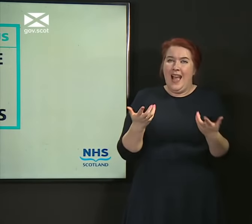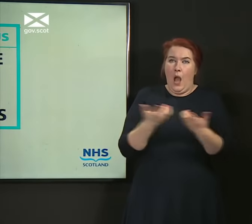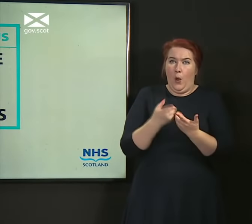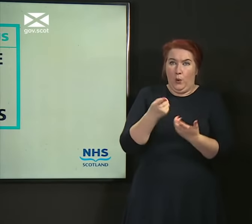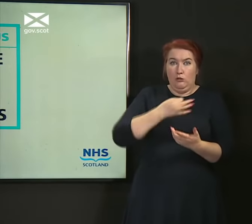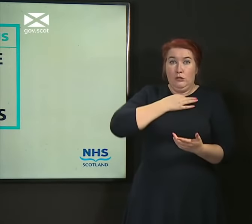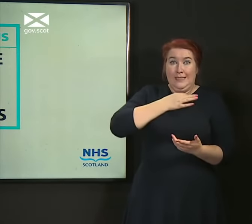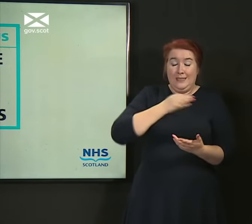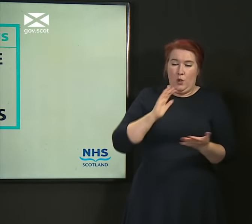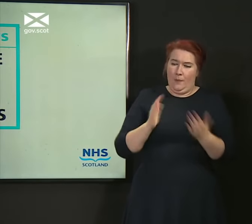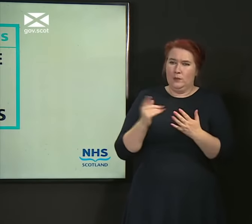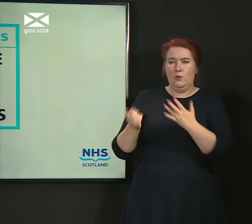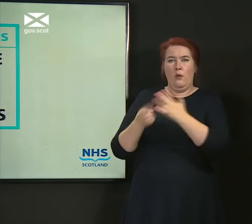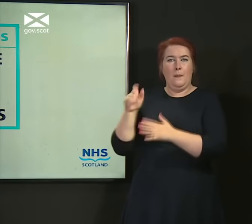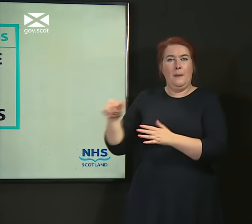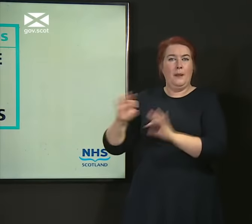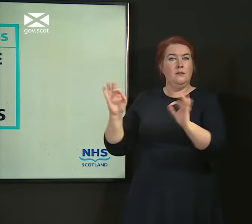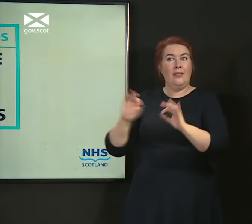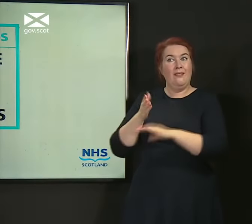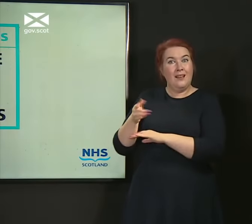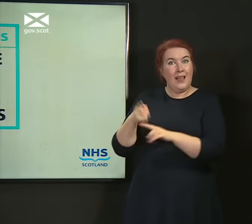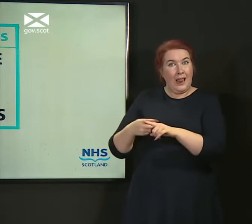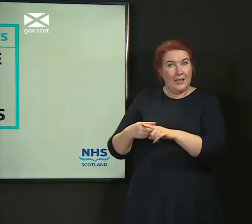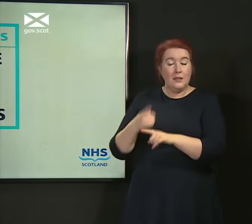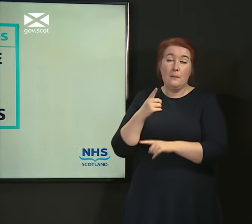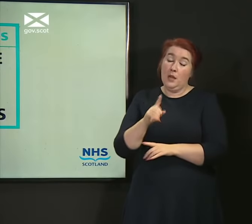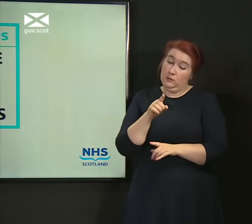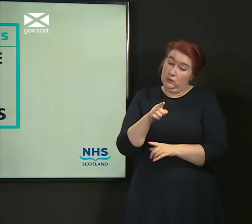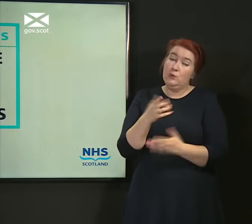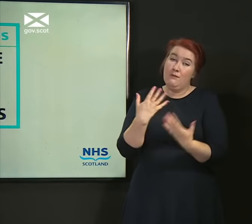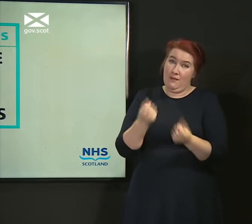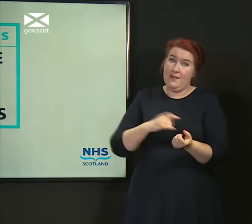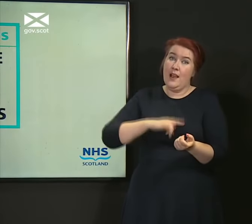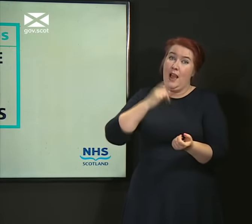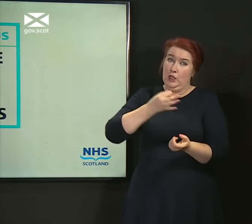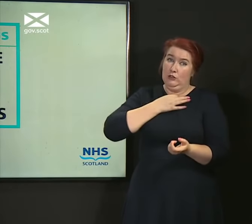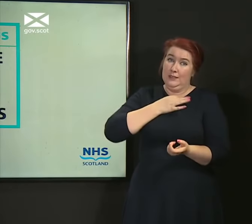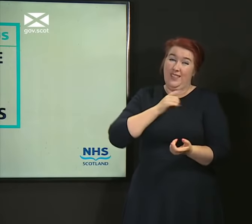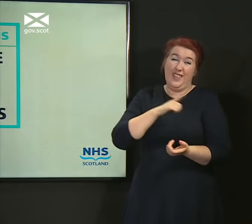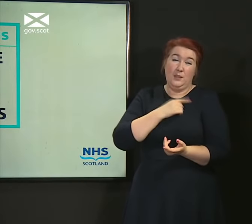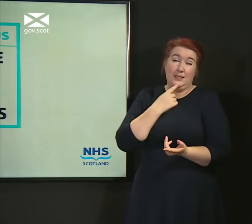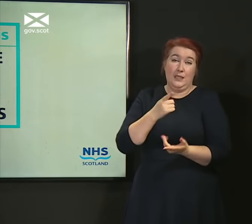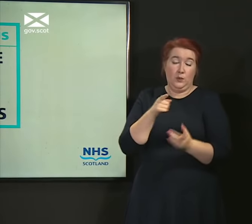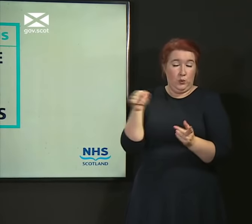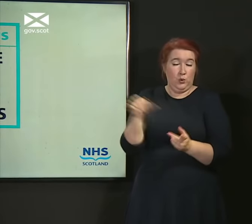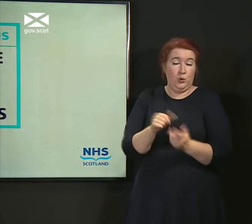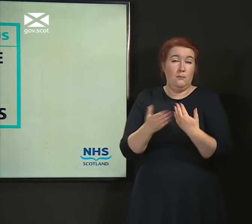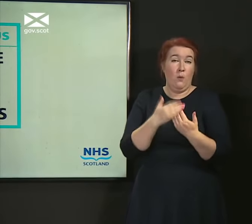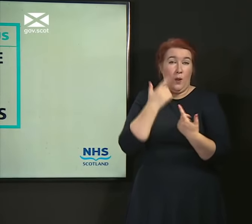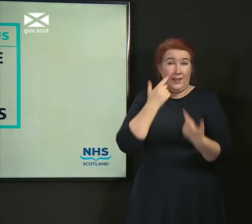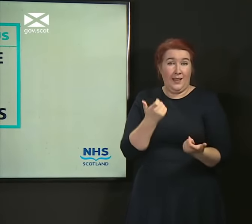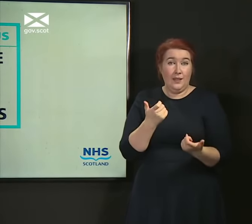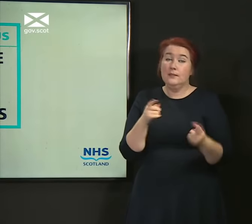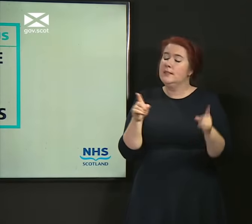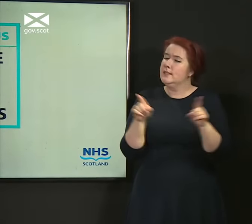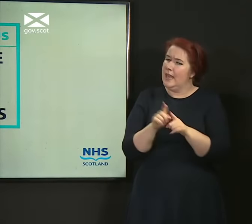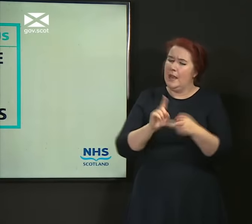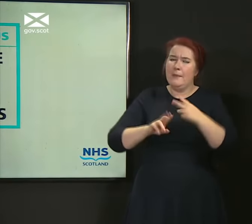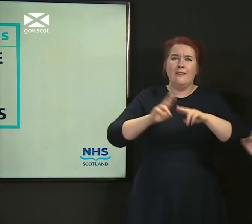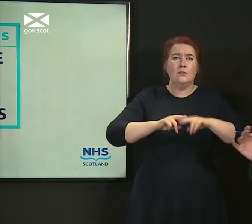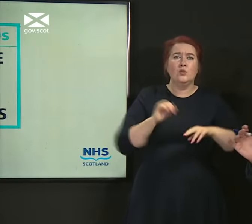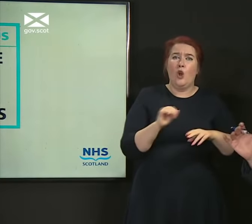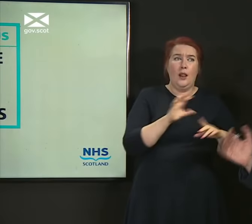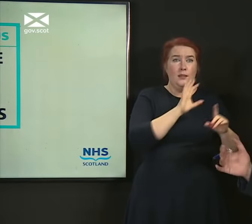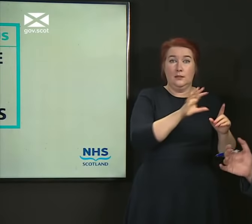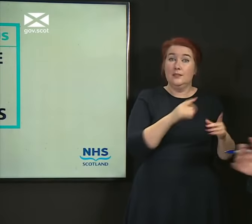and how much risk you're putting people at. But that's why we're saying you should be more careful. We would do that if it was a piece of Scotland. You've